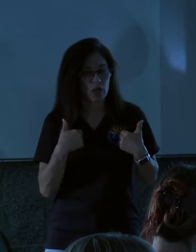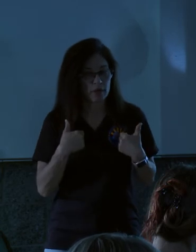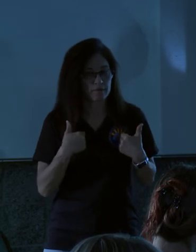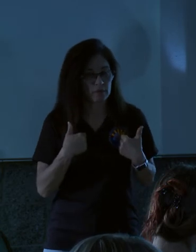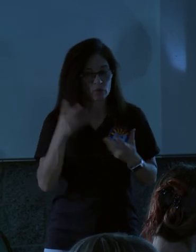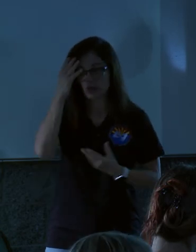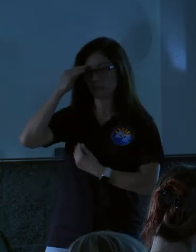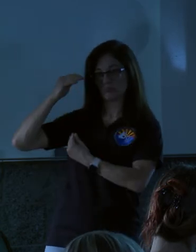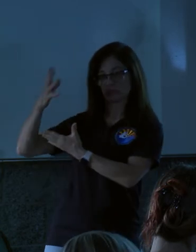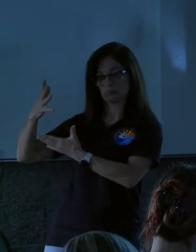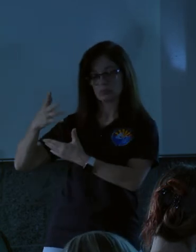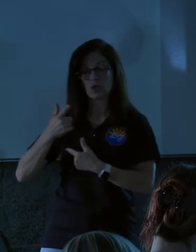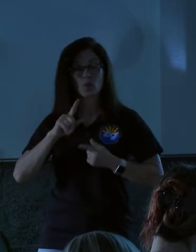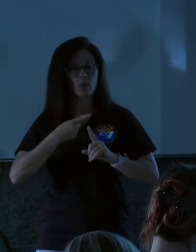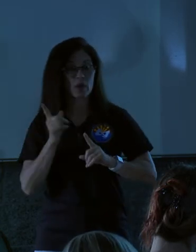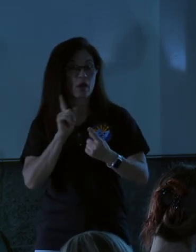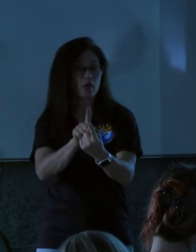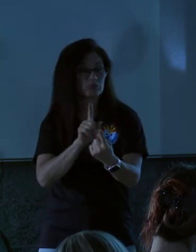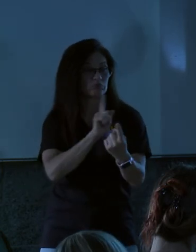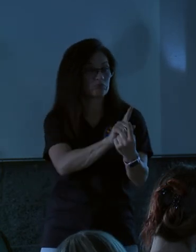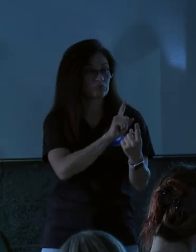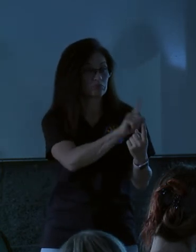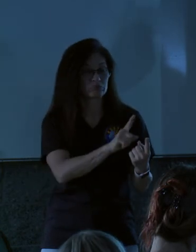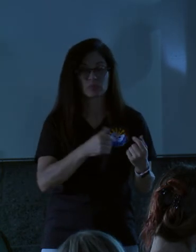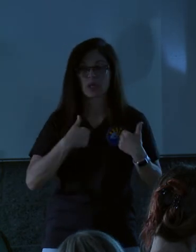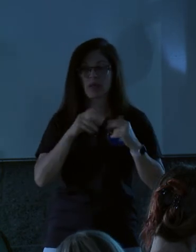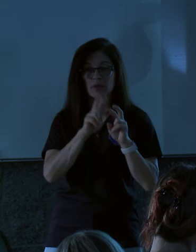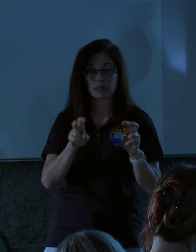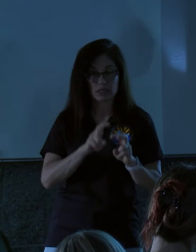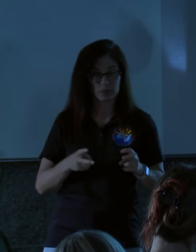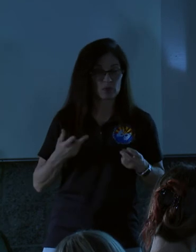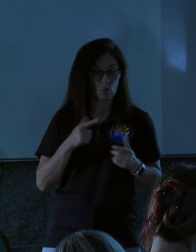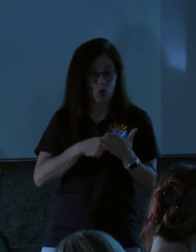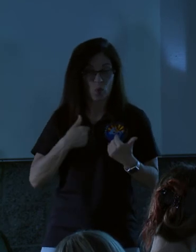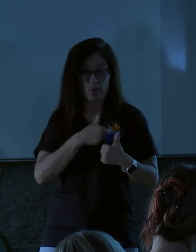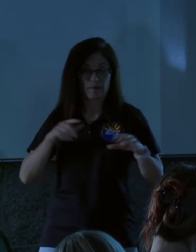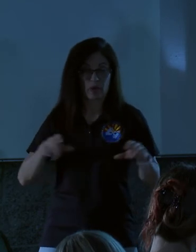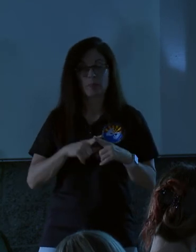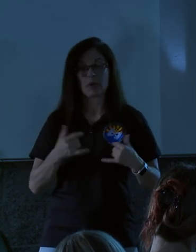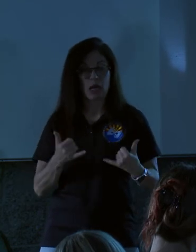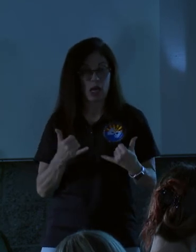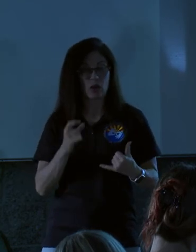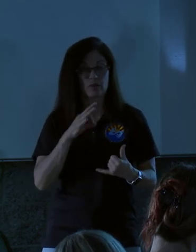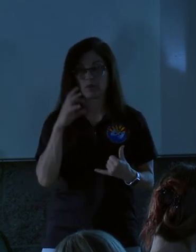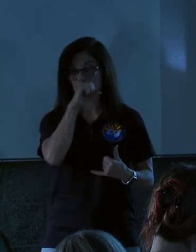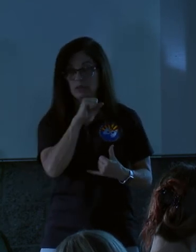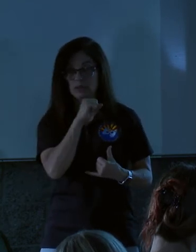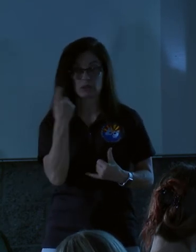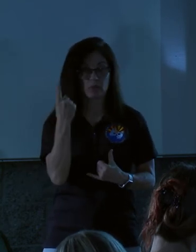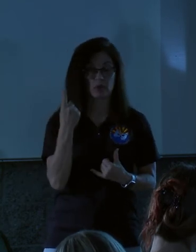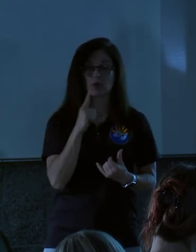because in going door to door, we have the assessments that we've done. But now, in case we missed anybody,